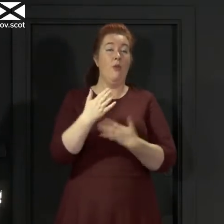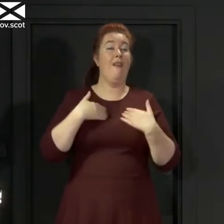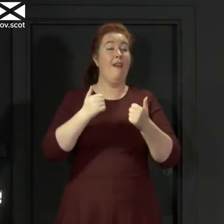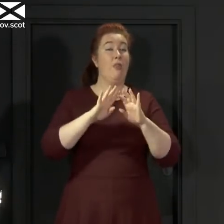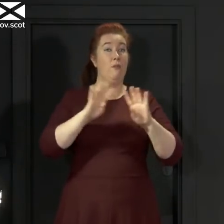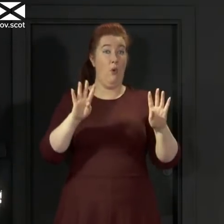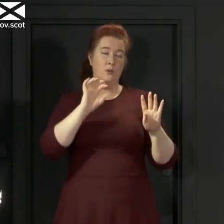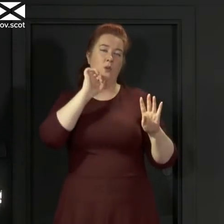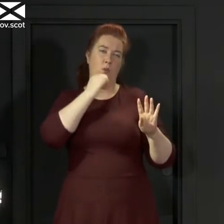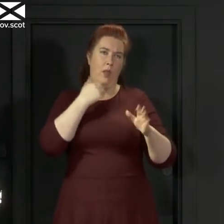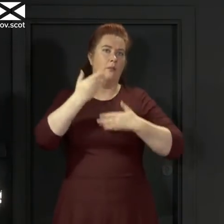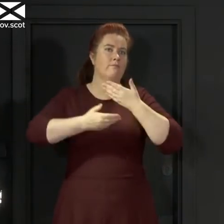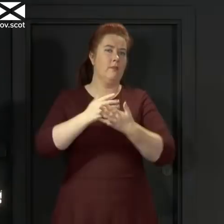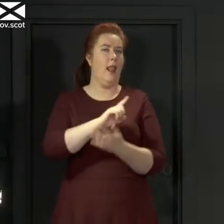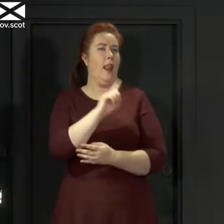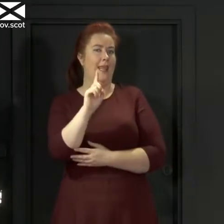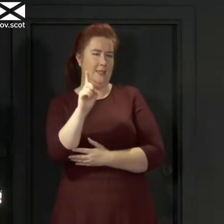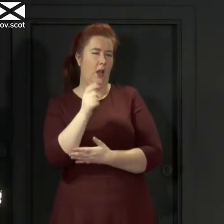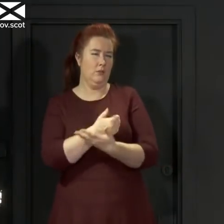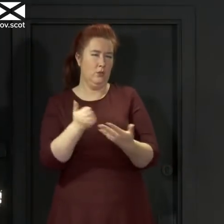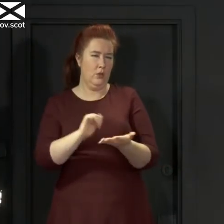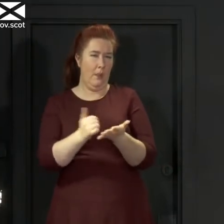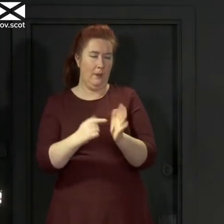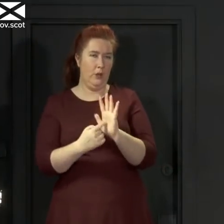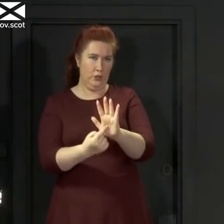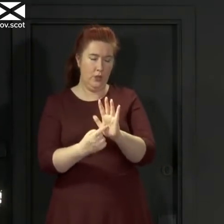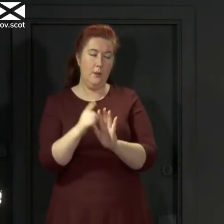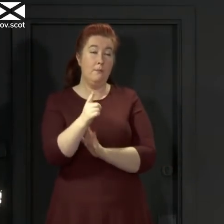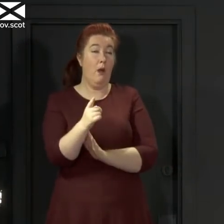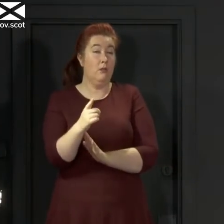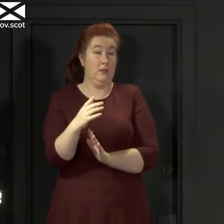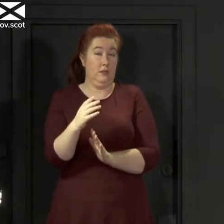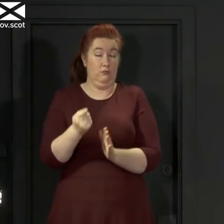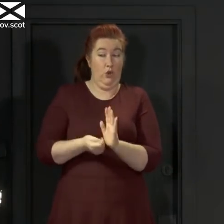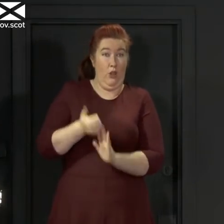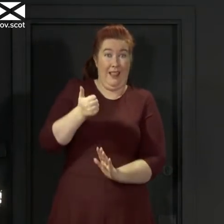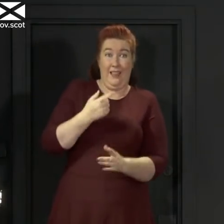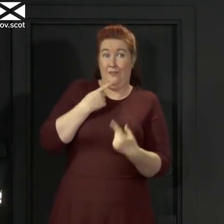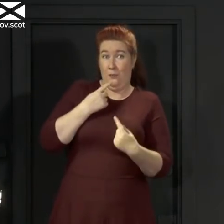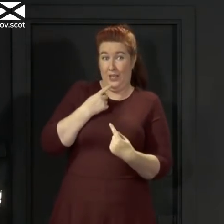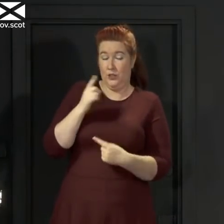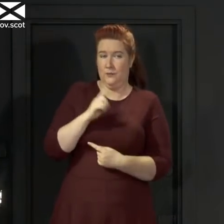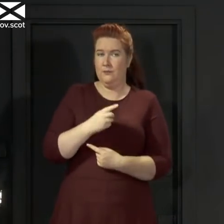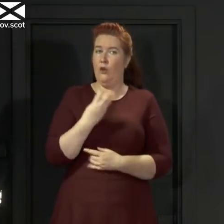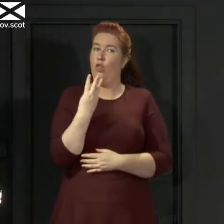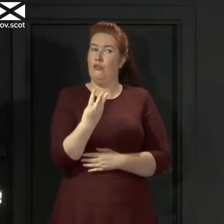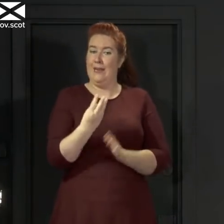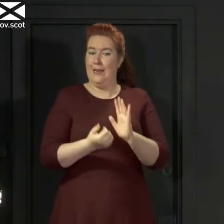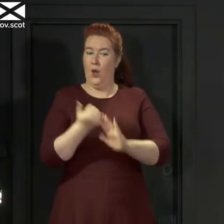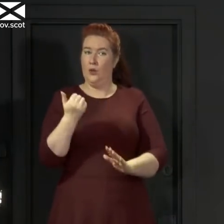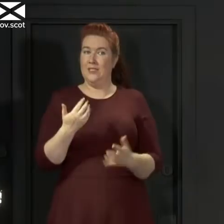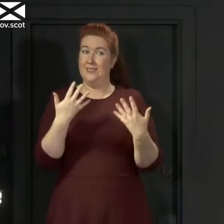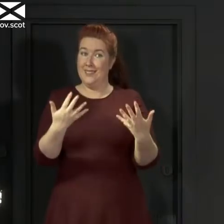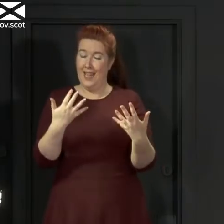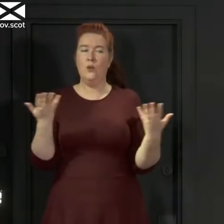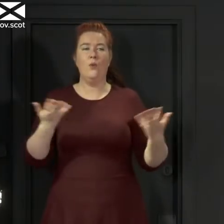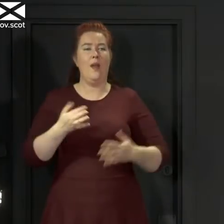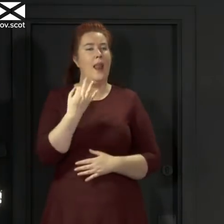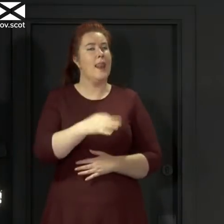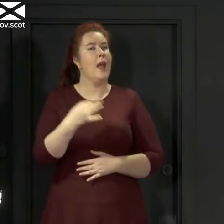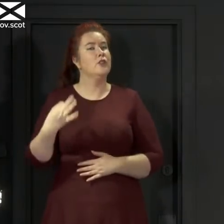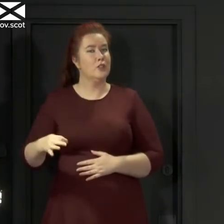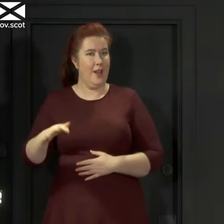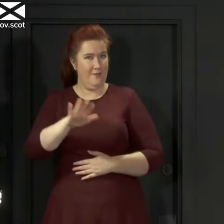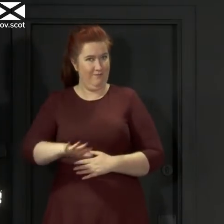later as normal, but the provisional information I have at the moment is that three of these 10 cases are in Lanarkshire, where